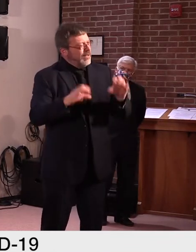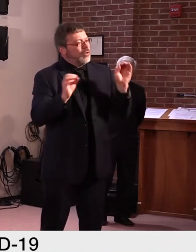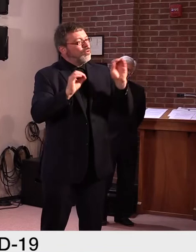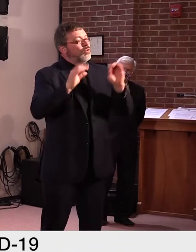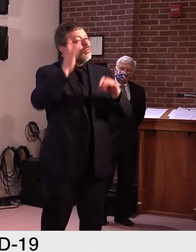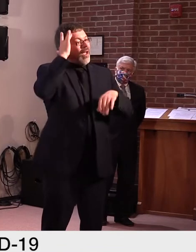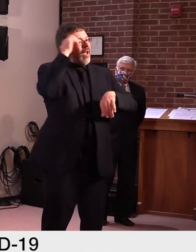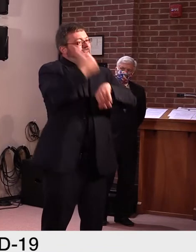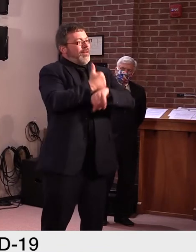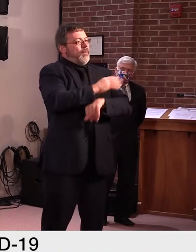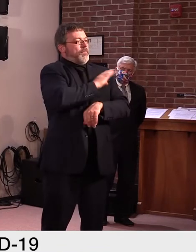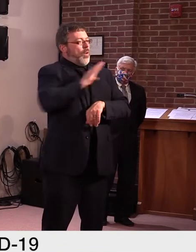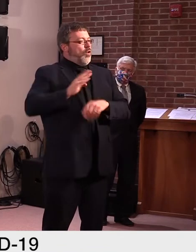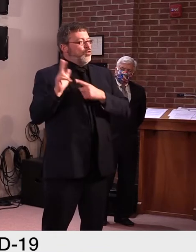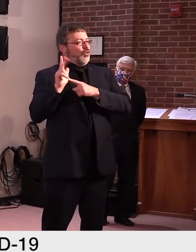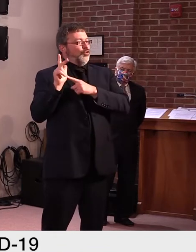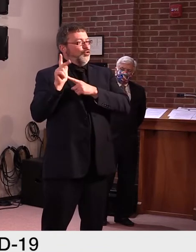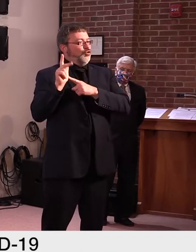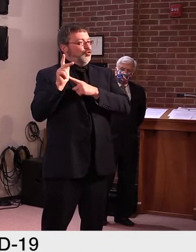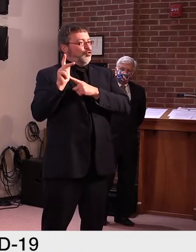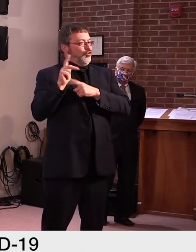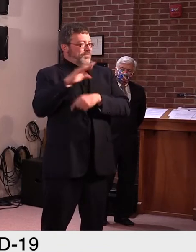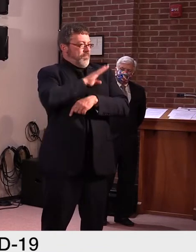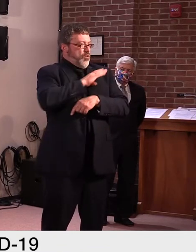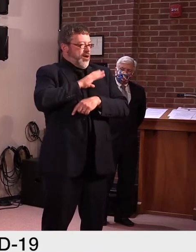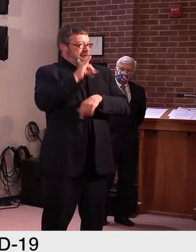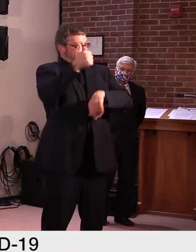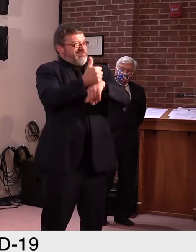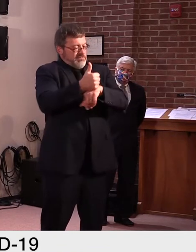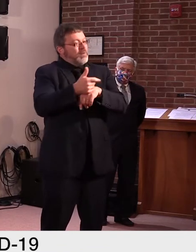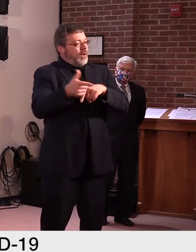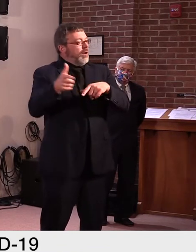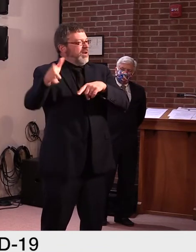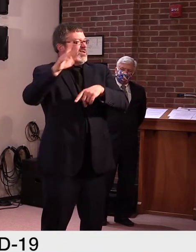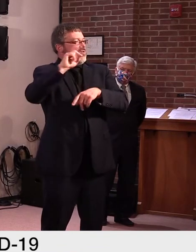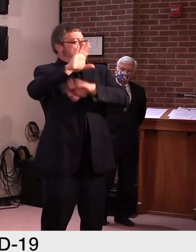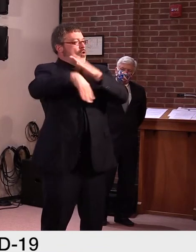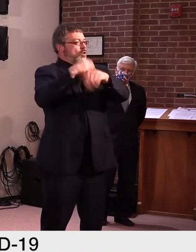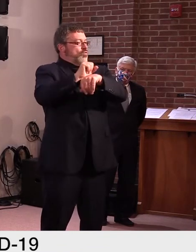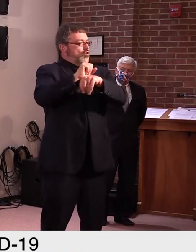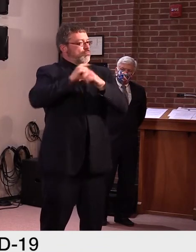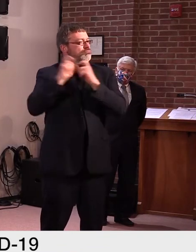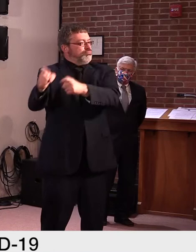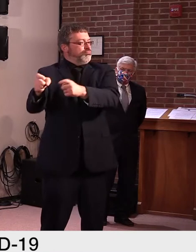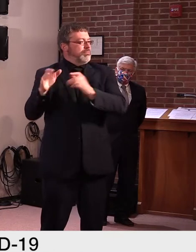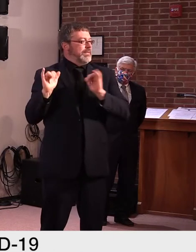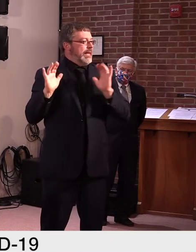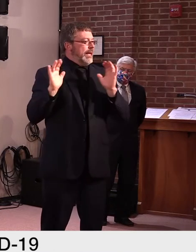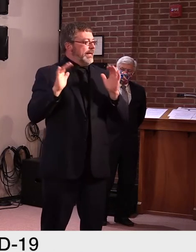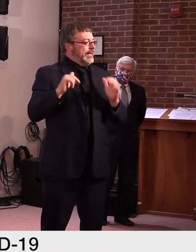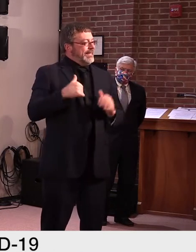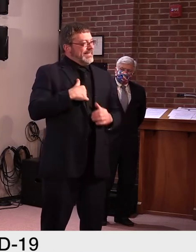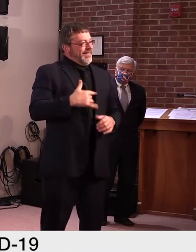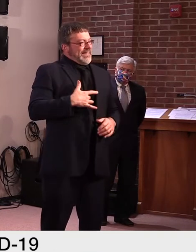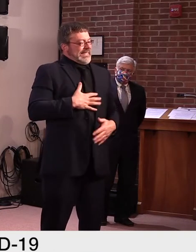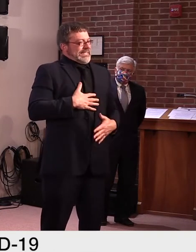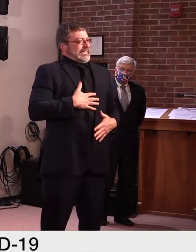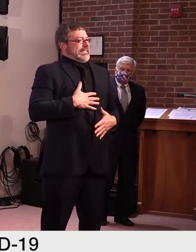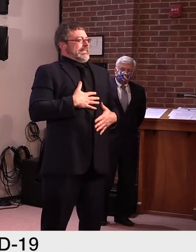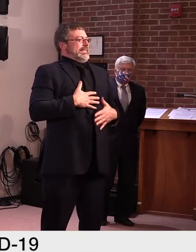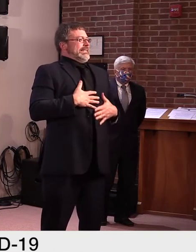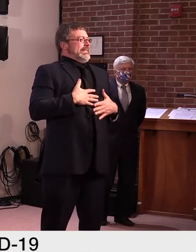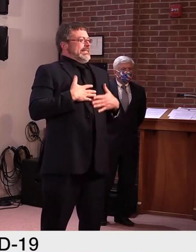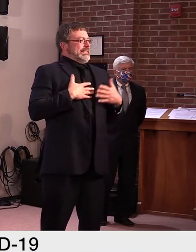And, uh, and again, I, I think it's, uh, it's a dangerous precedent. And, uh, and I do think it has, uh, political overtones.